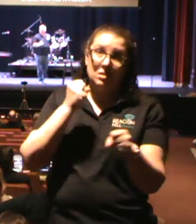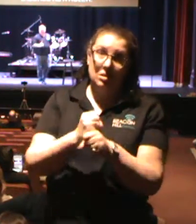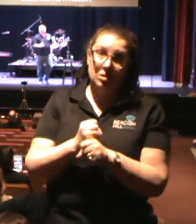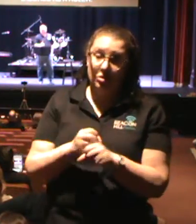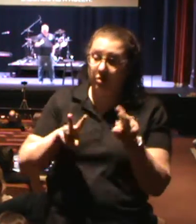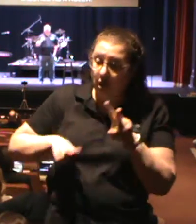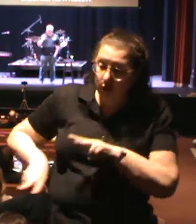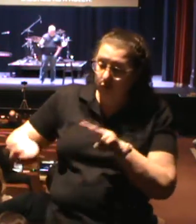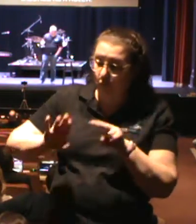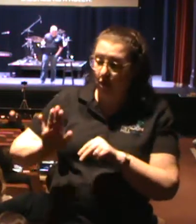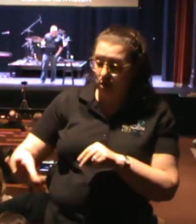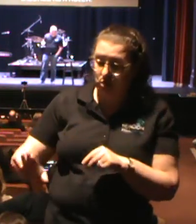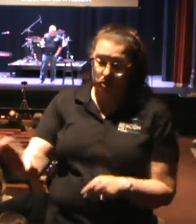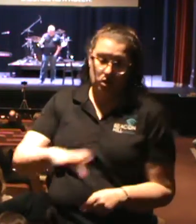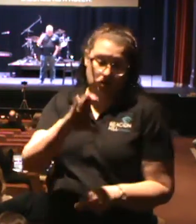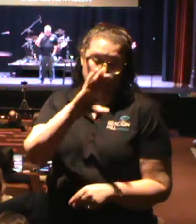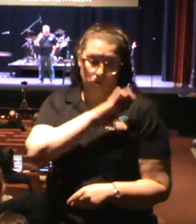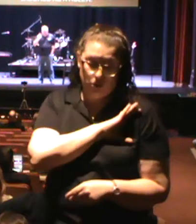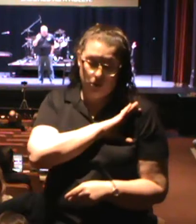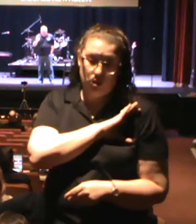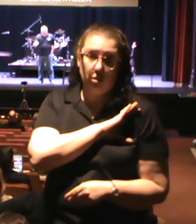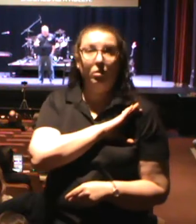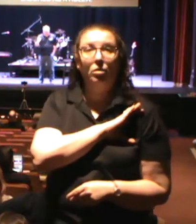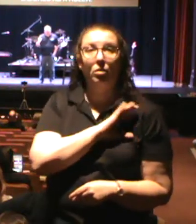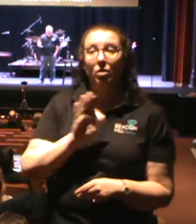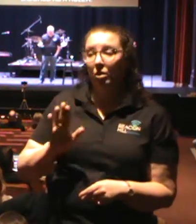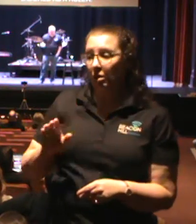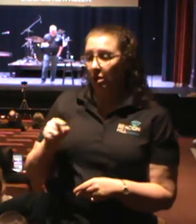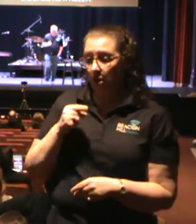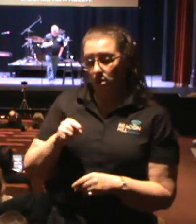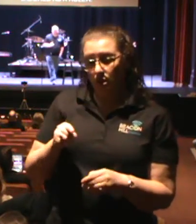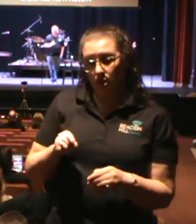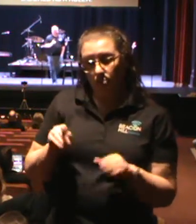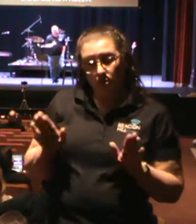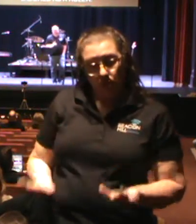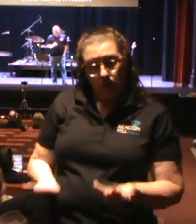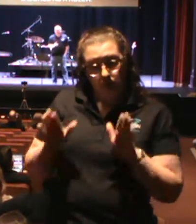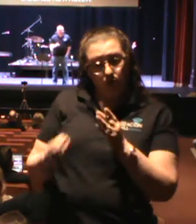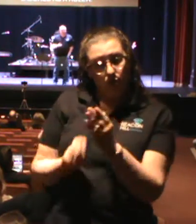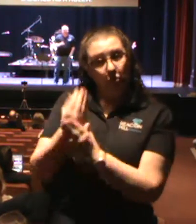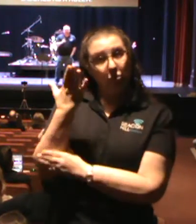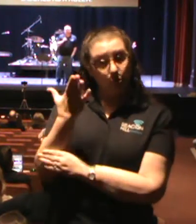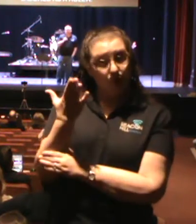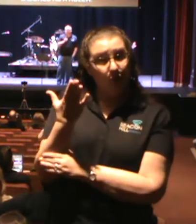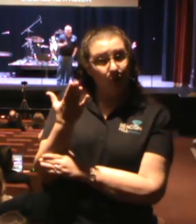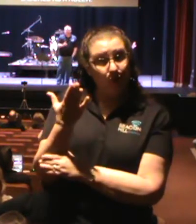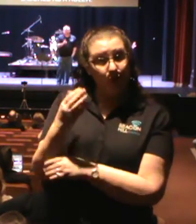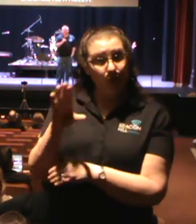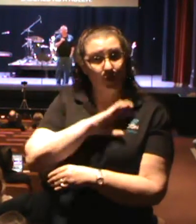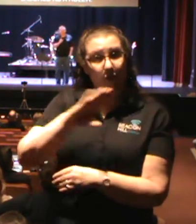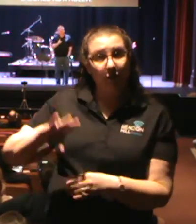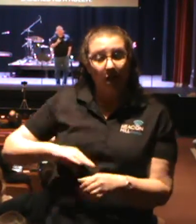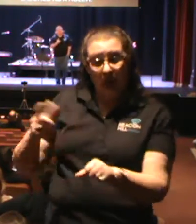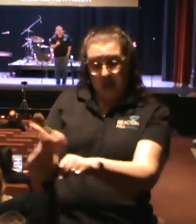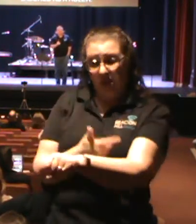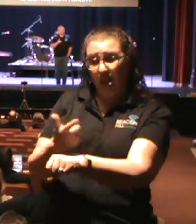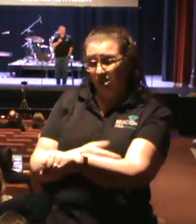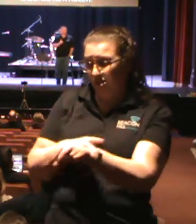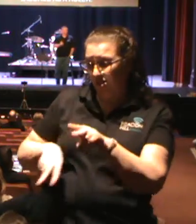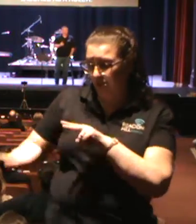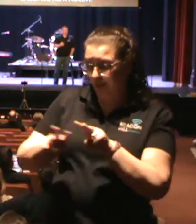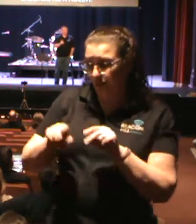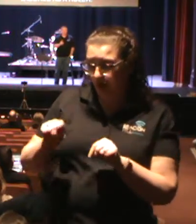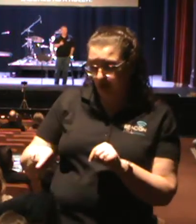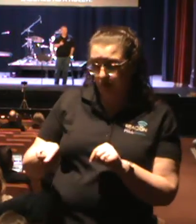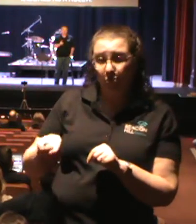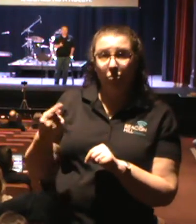I have watched their character. I've watched them grow in Christ. And do you know the longest that I have watched one of these men